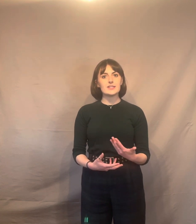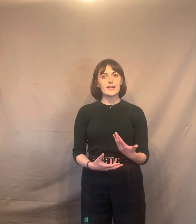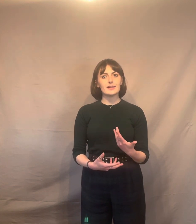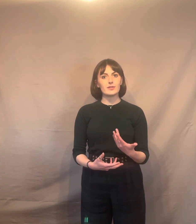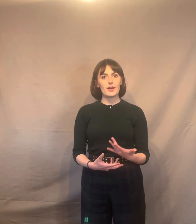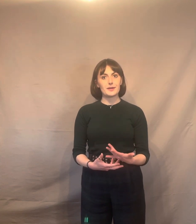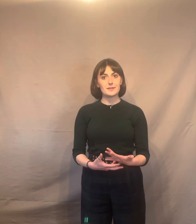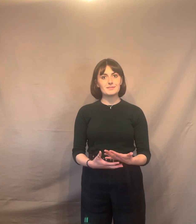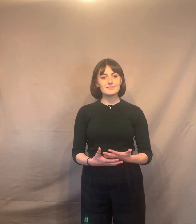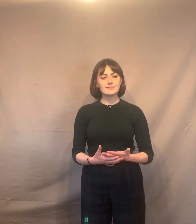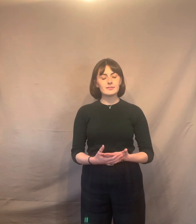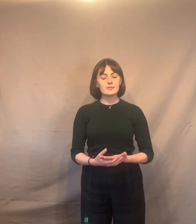Diana-san.